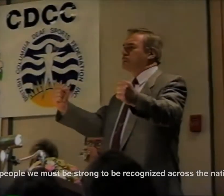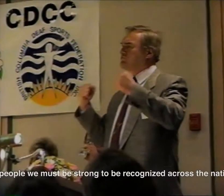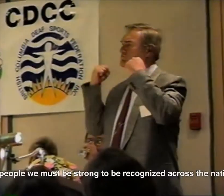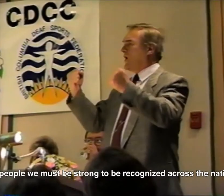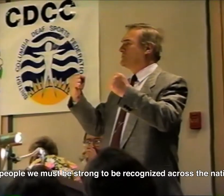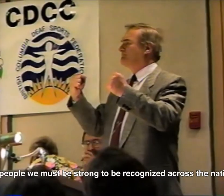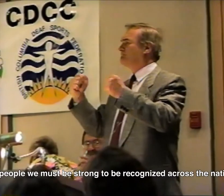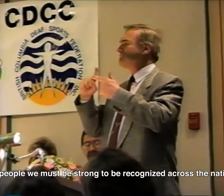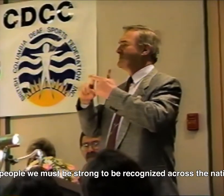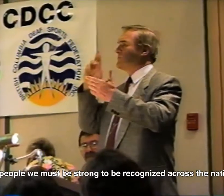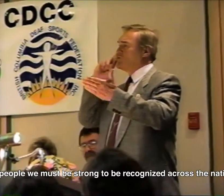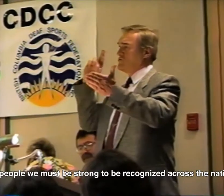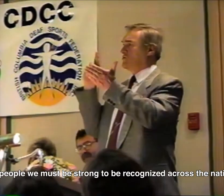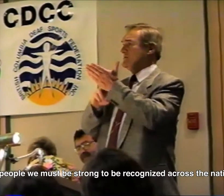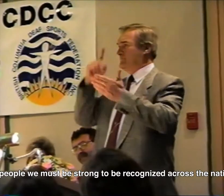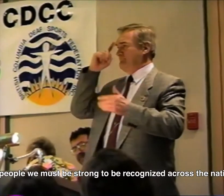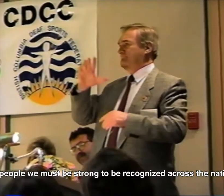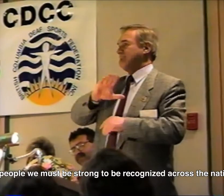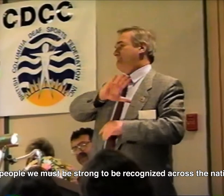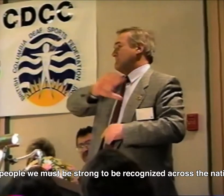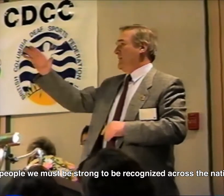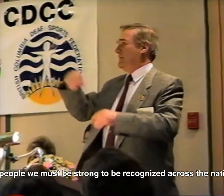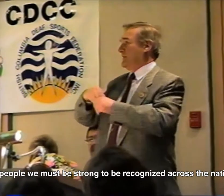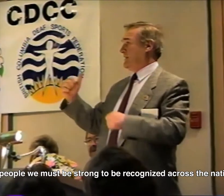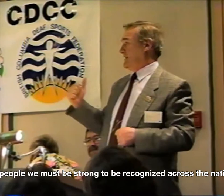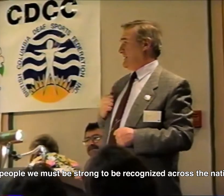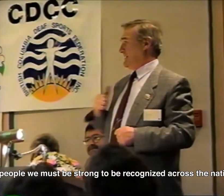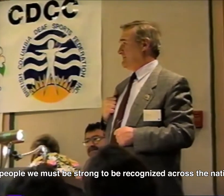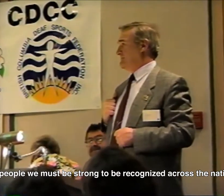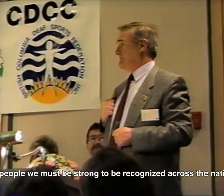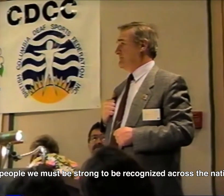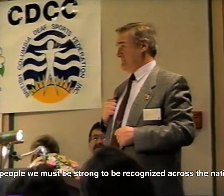As Deaf people, we must be strong to be recognized across the nation of Canada.